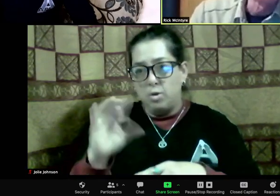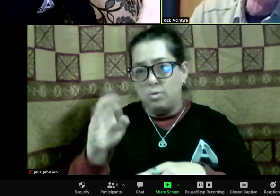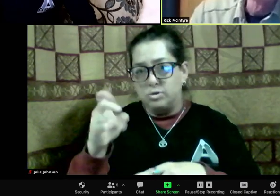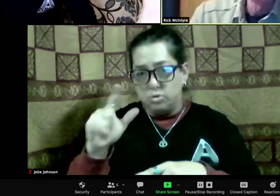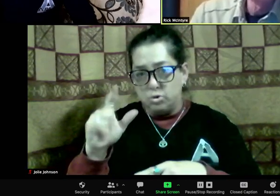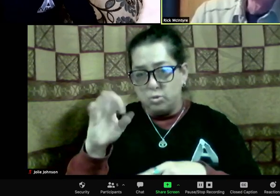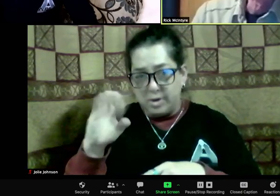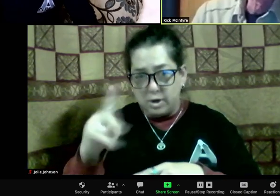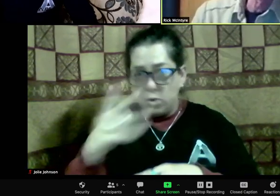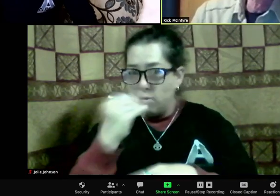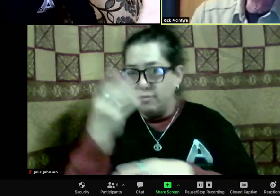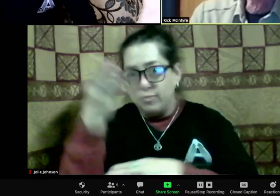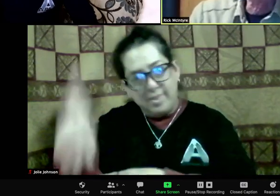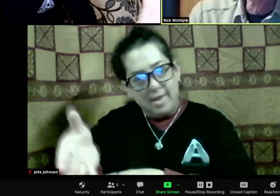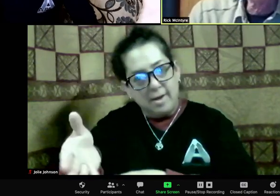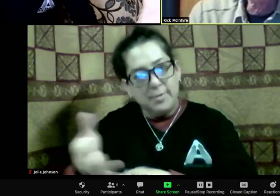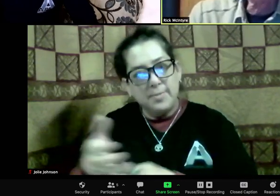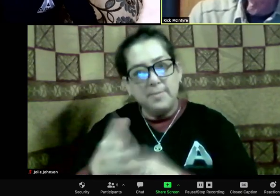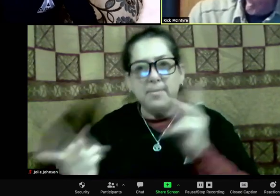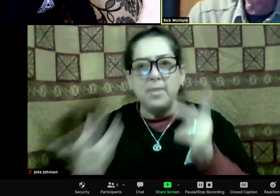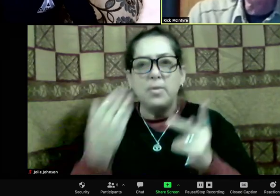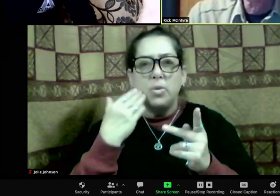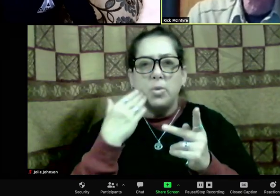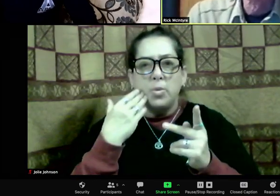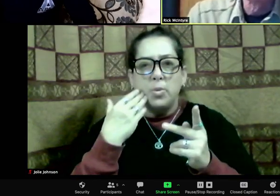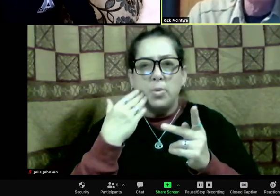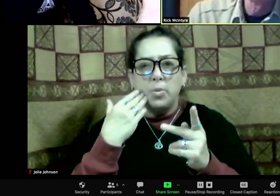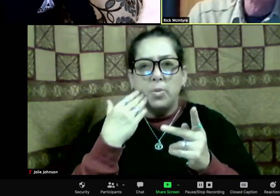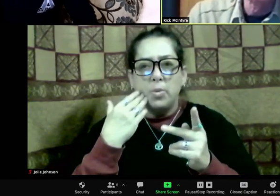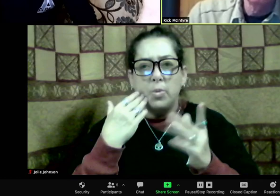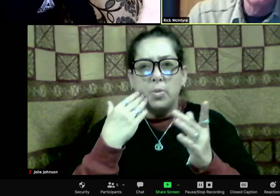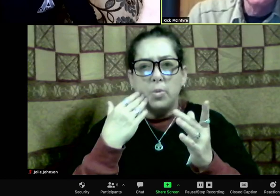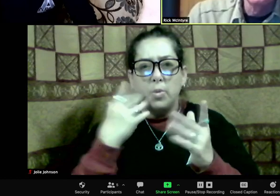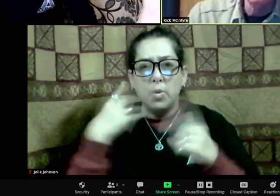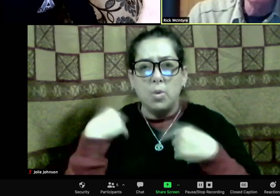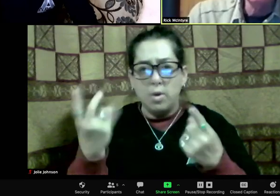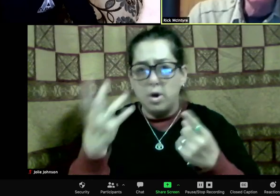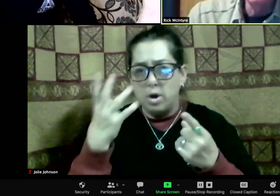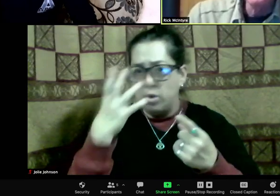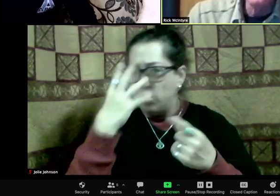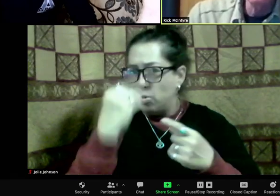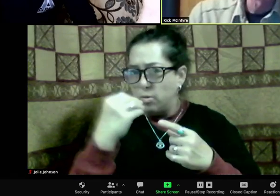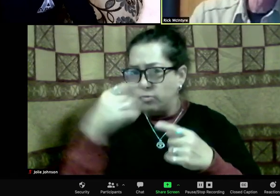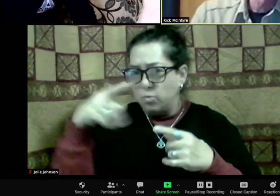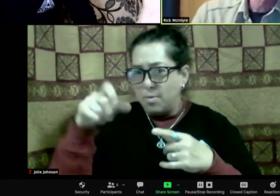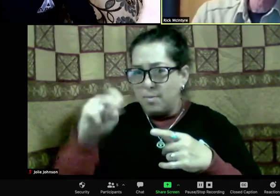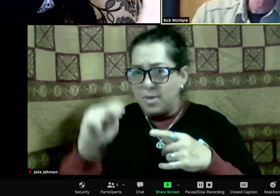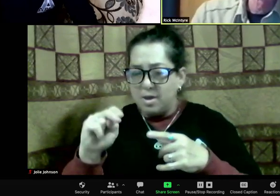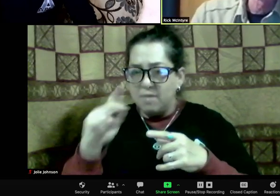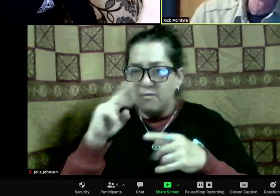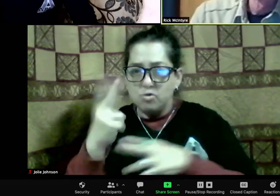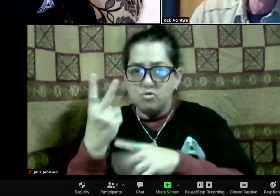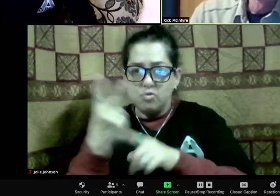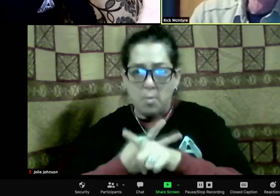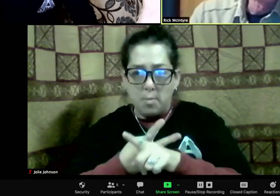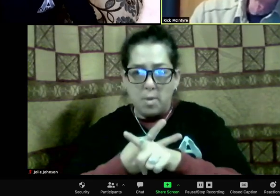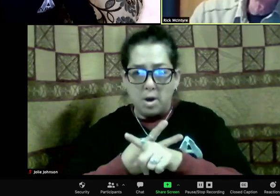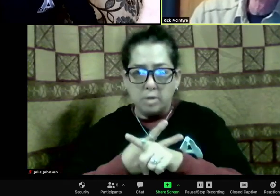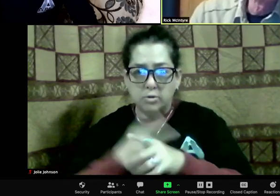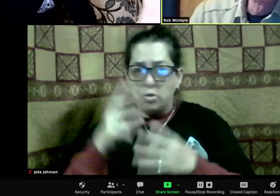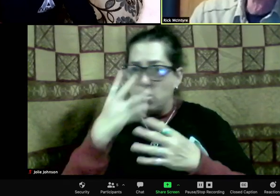on a regular basis and oftentimes take people with me. And if you have been around in Yellowstone